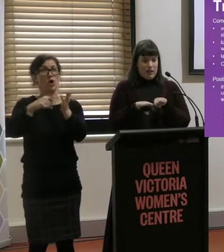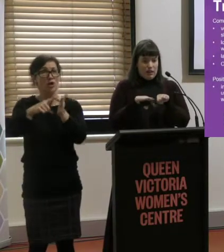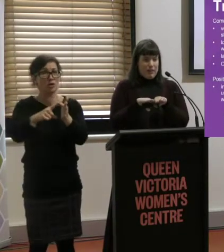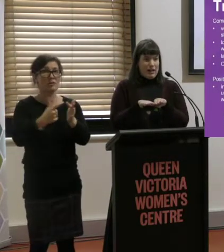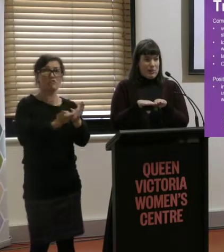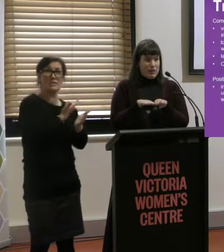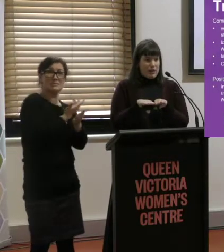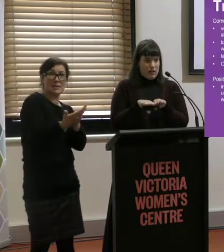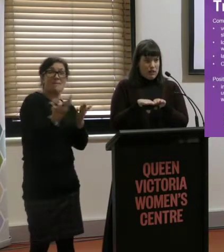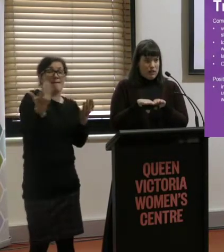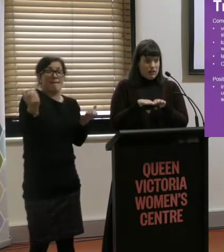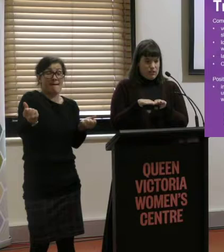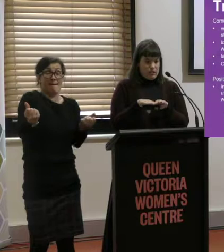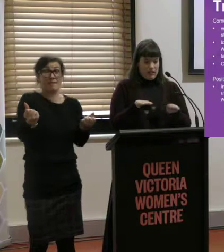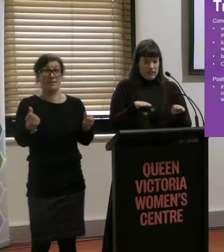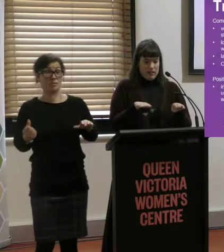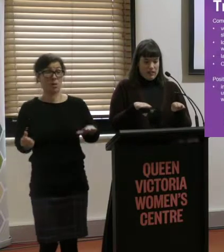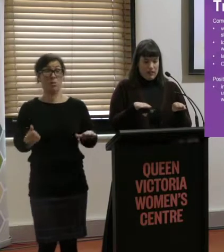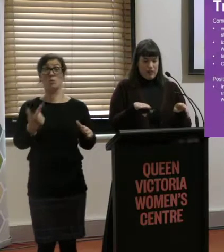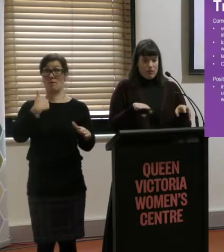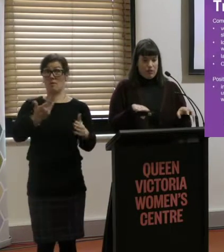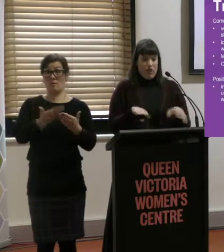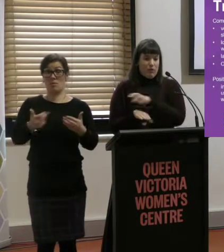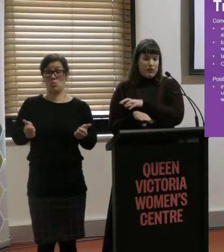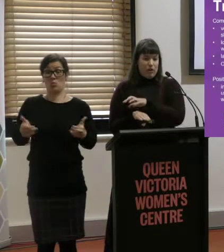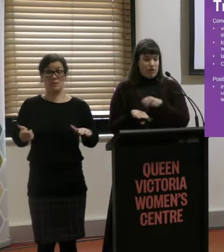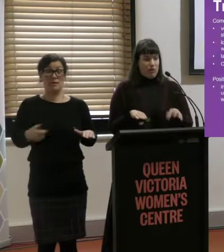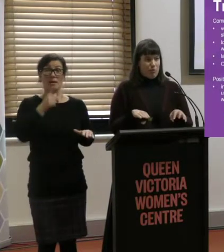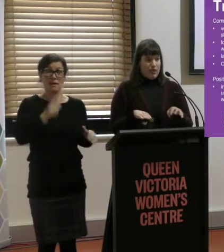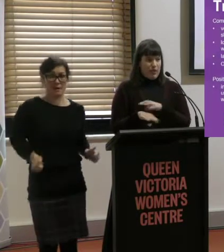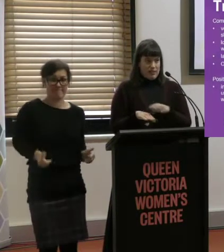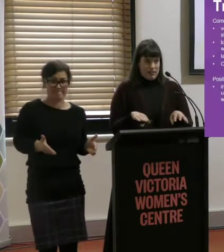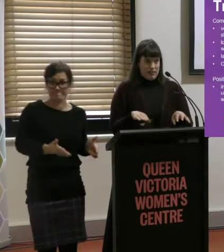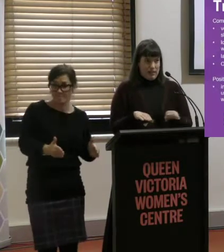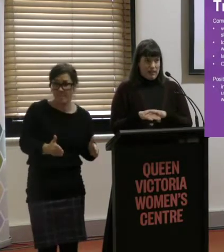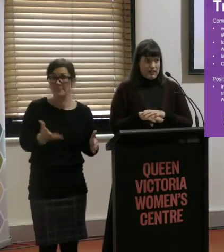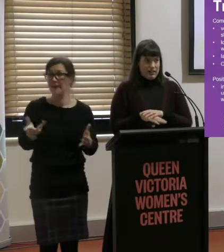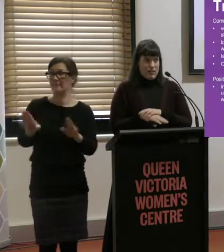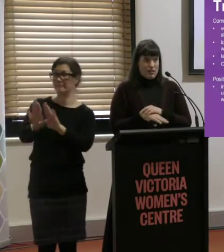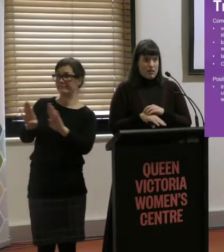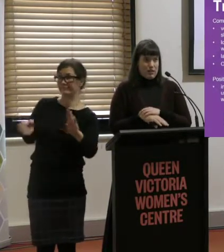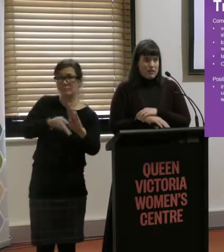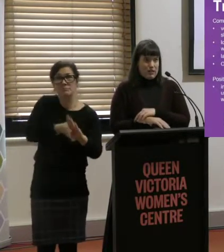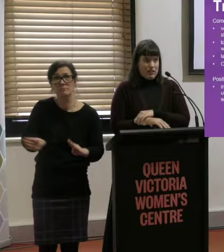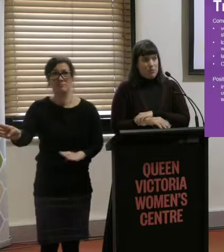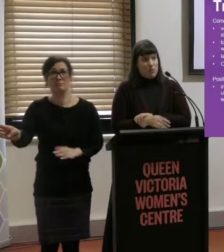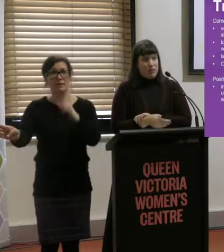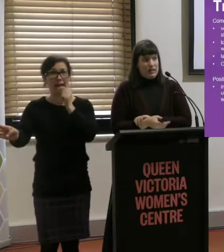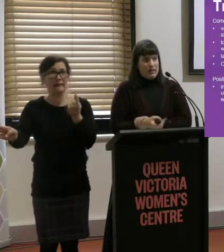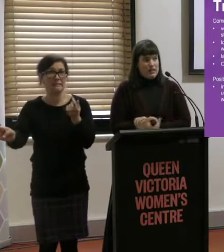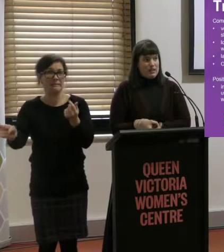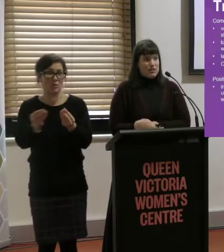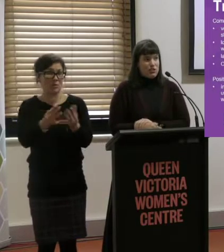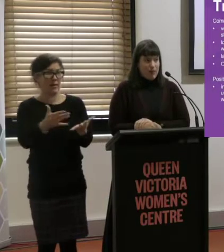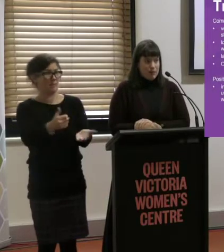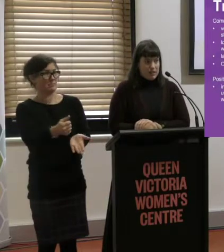When they meet up, a wheelchair user can wheel on and off without assistance. And that's basically the only way